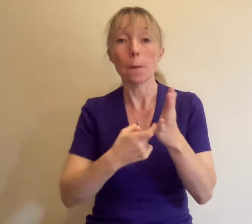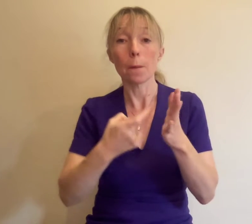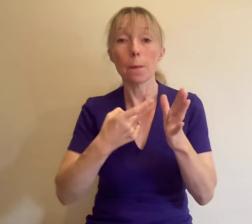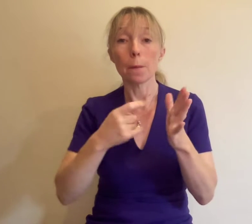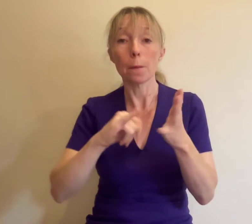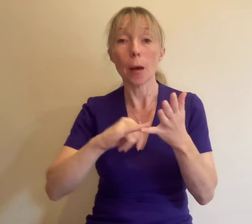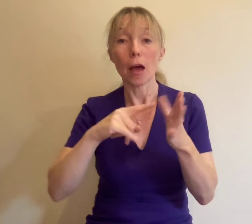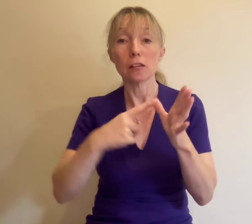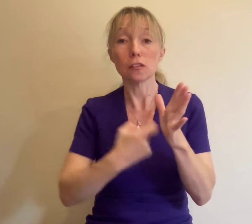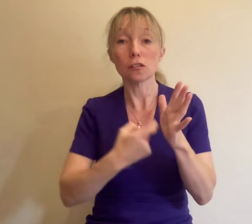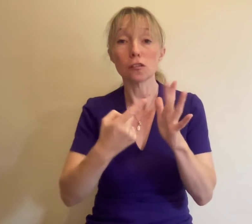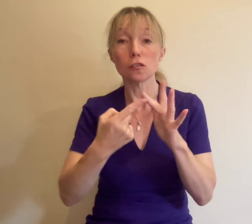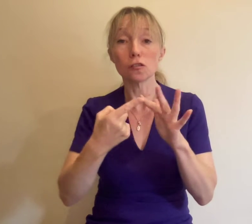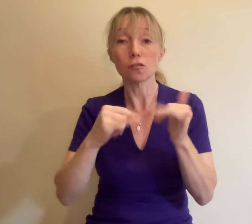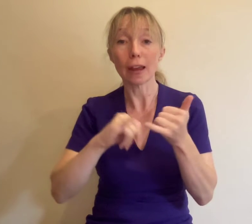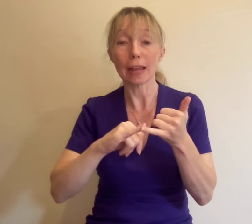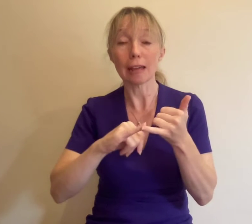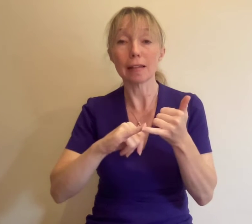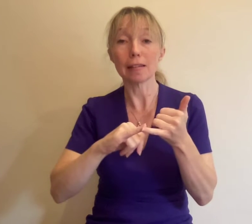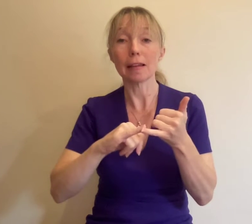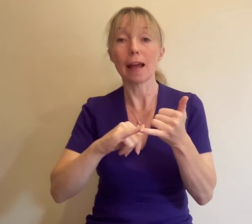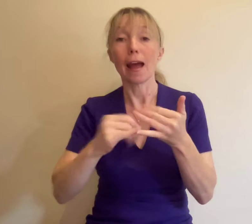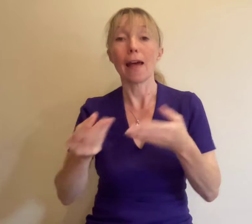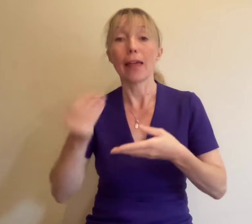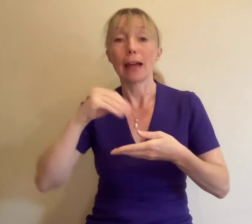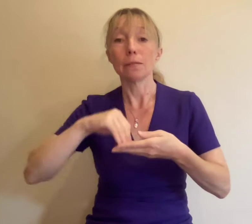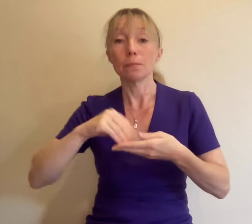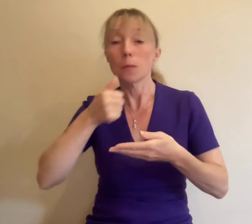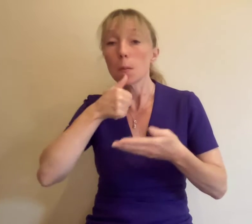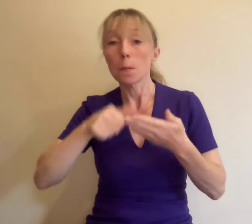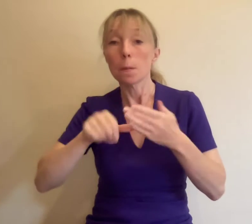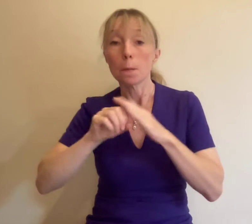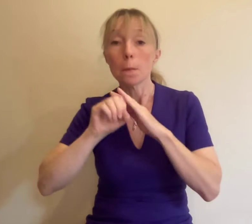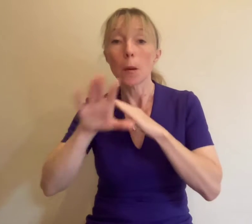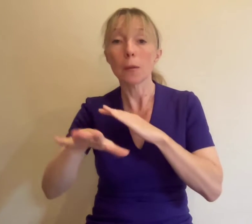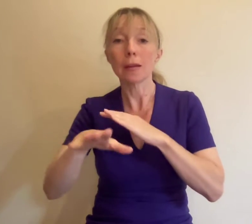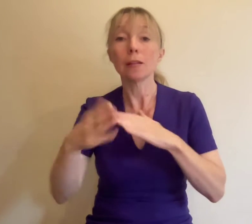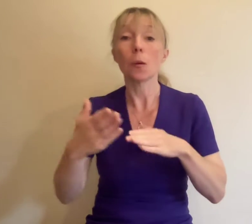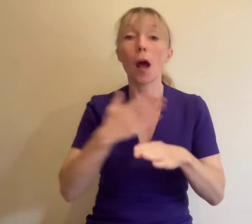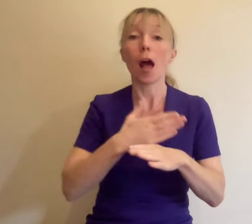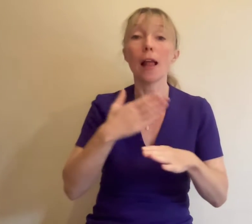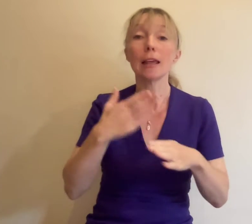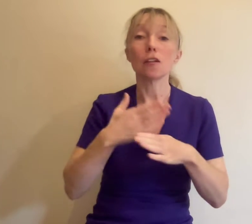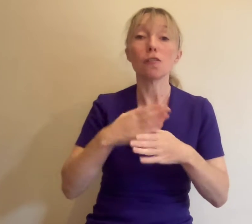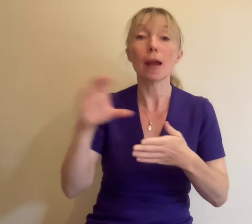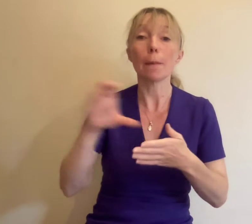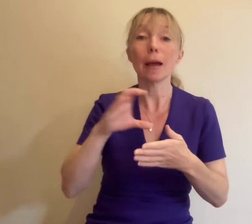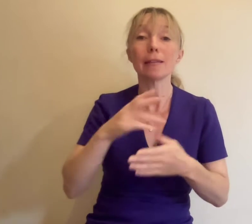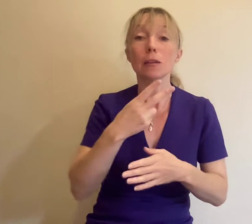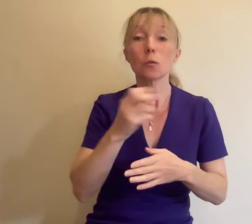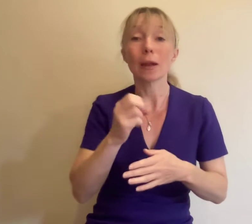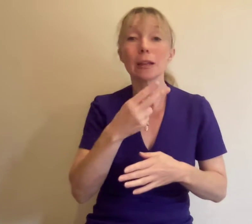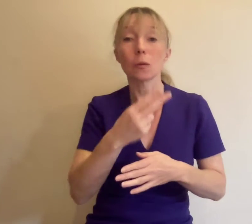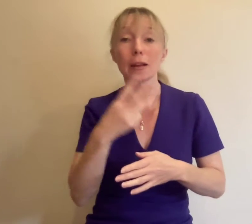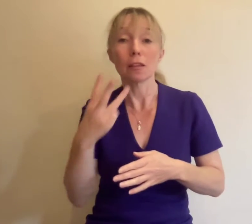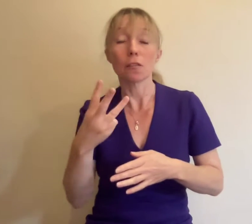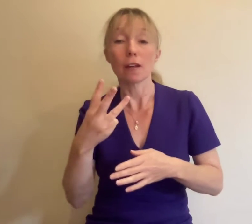and posted to early-career-bursaries2023 spreadtheword the Albany, London